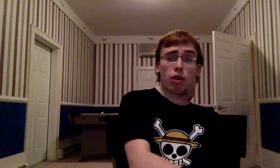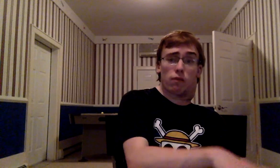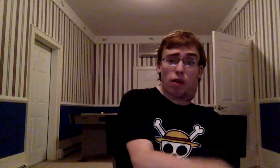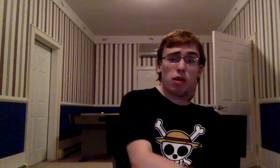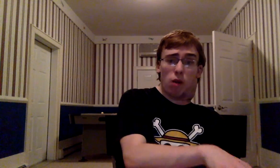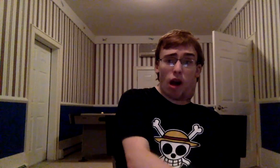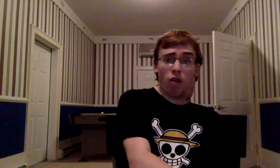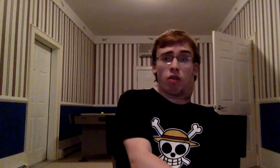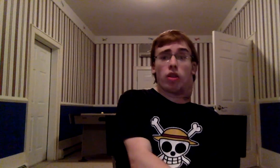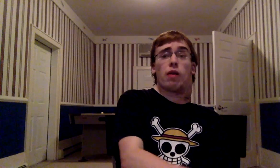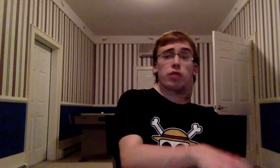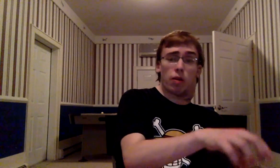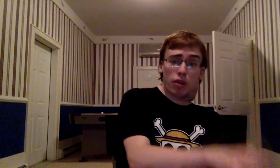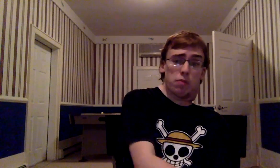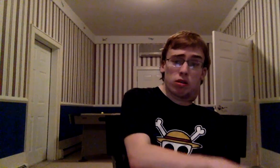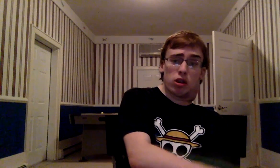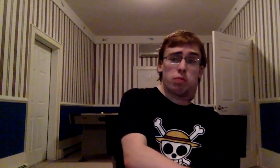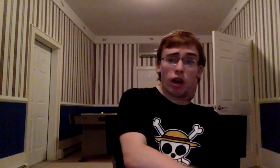very well It was on the number 2 place